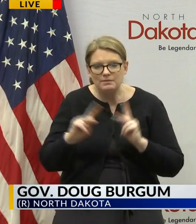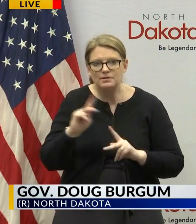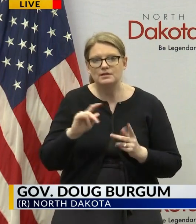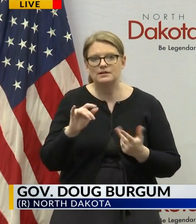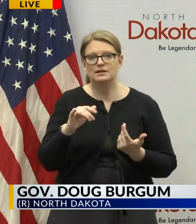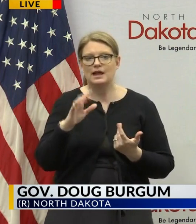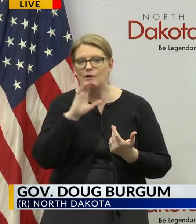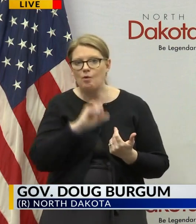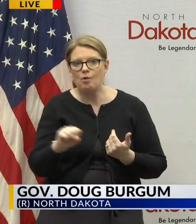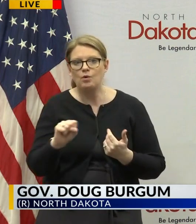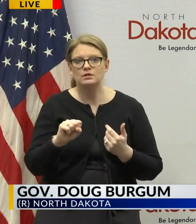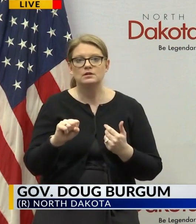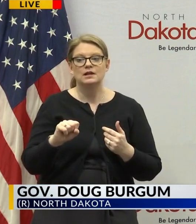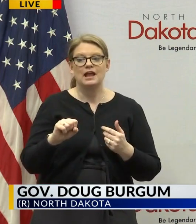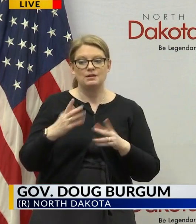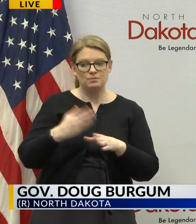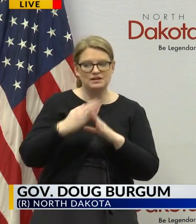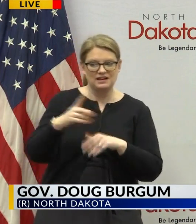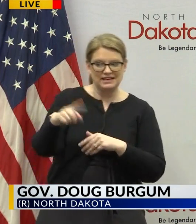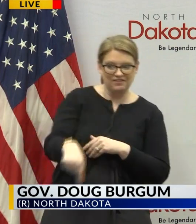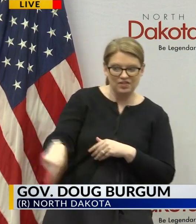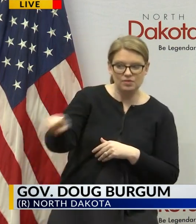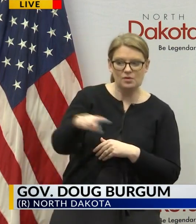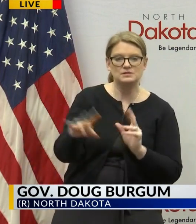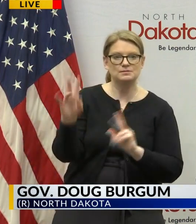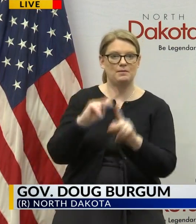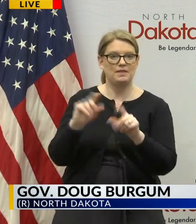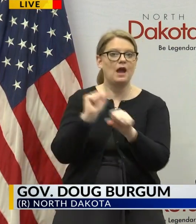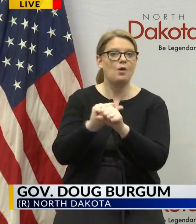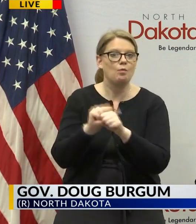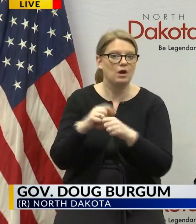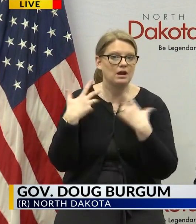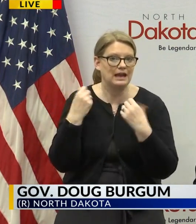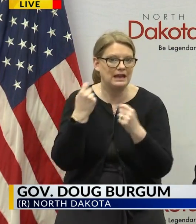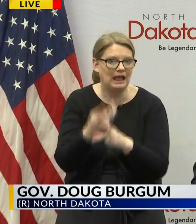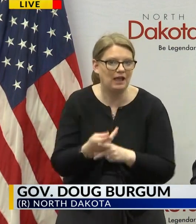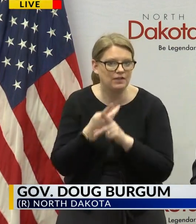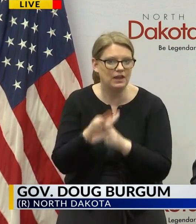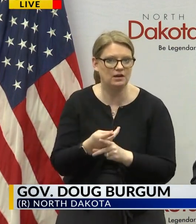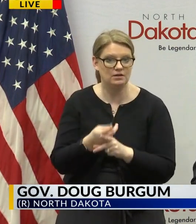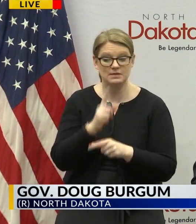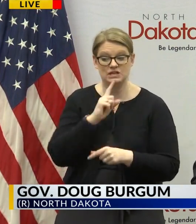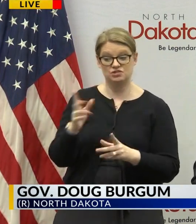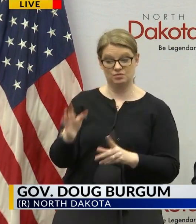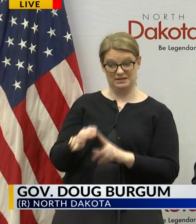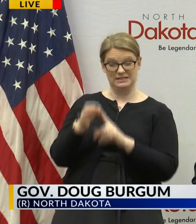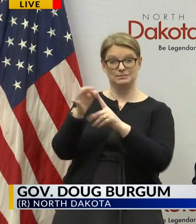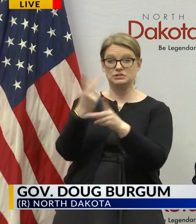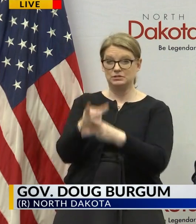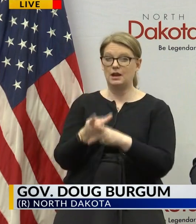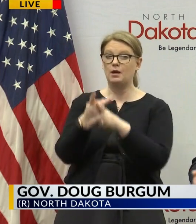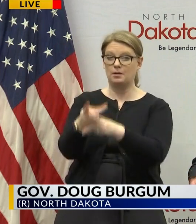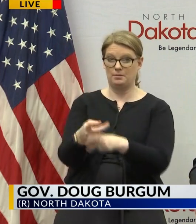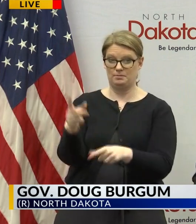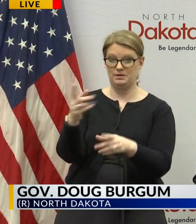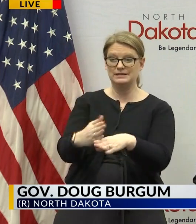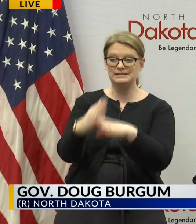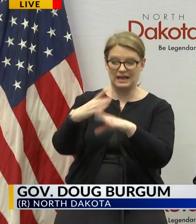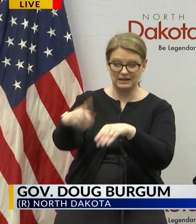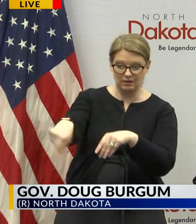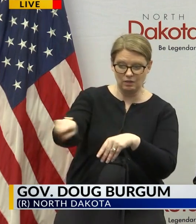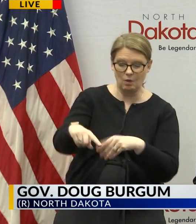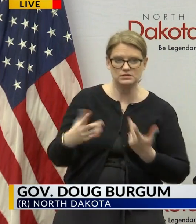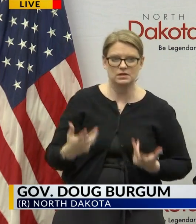elderly it's also our health care workers and so we have to make you know take special care that we're protecting those because other places